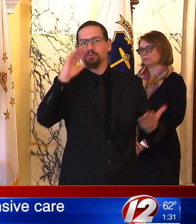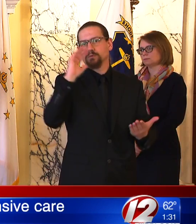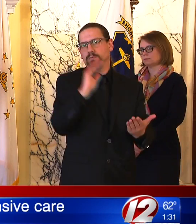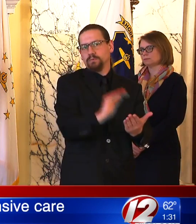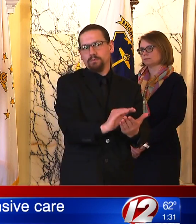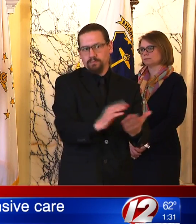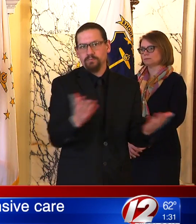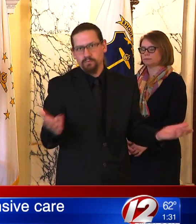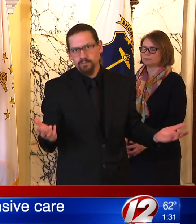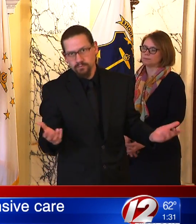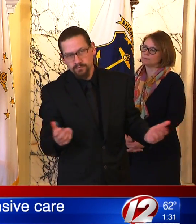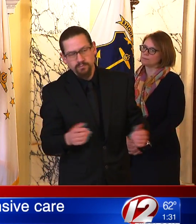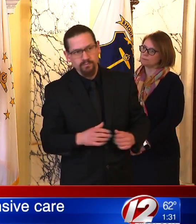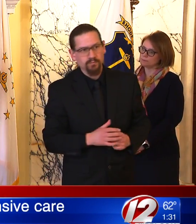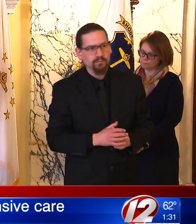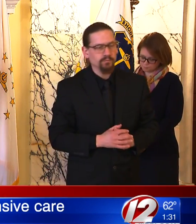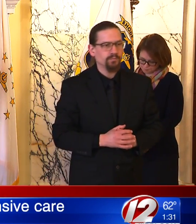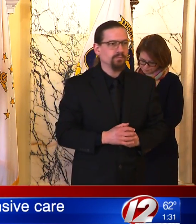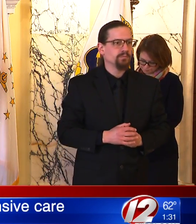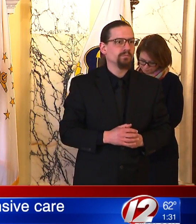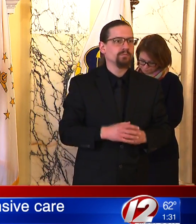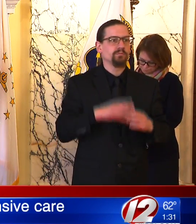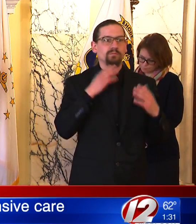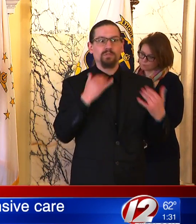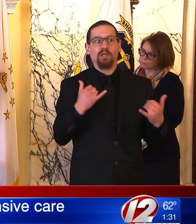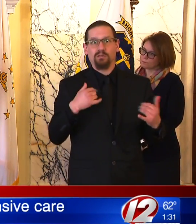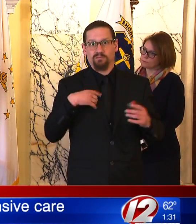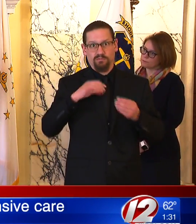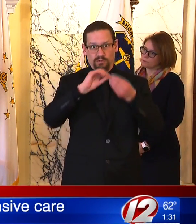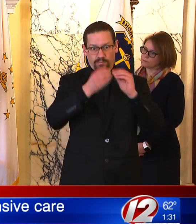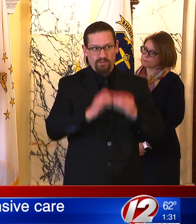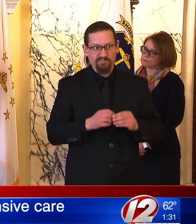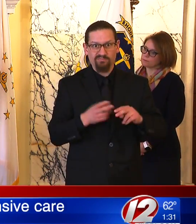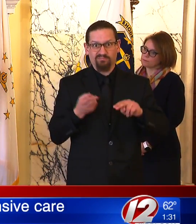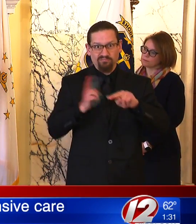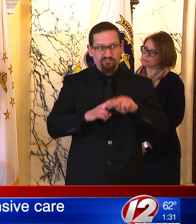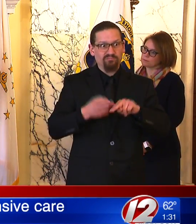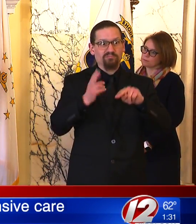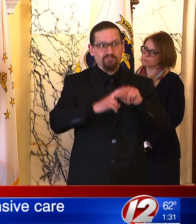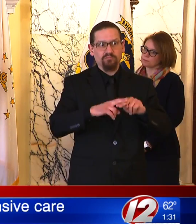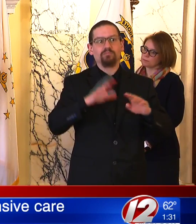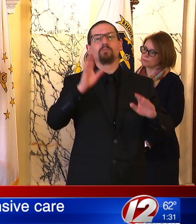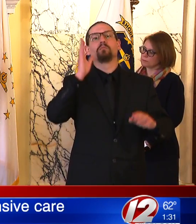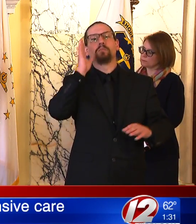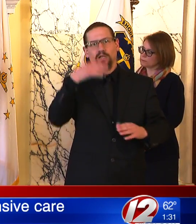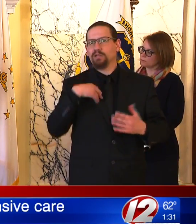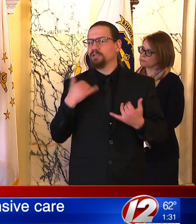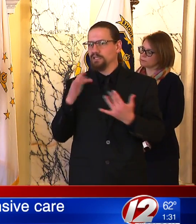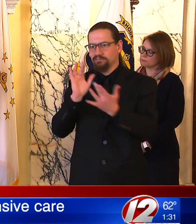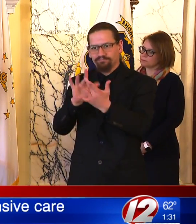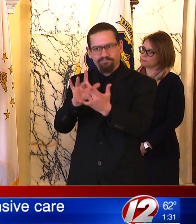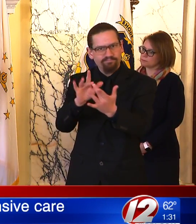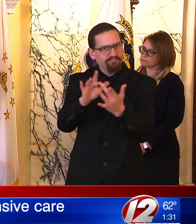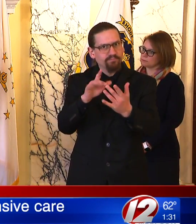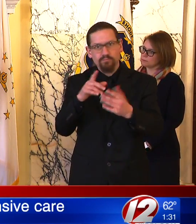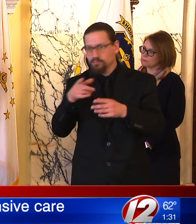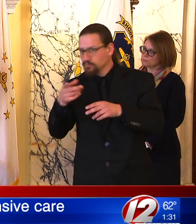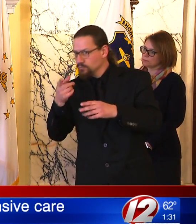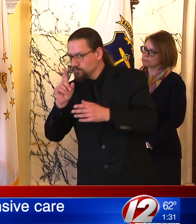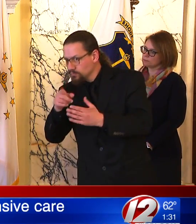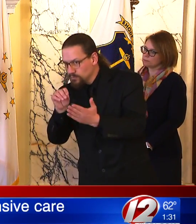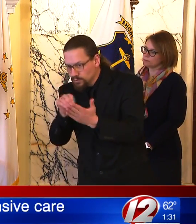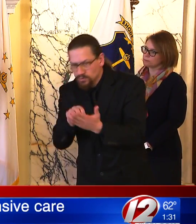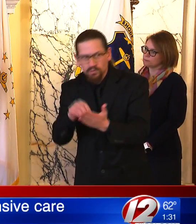who are working with us. There will be instances when the number I announce here evolves